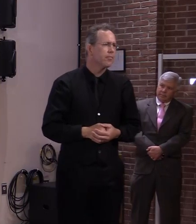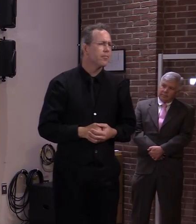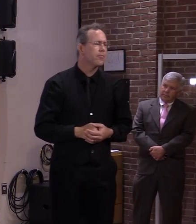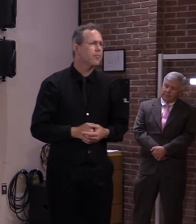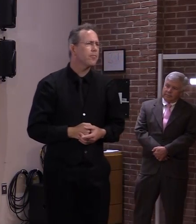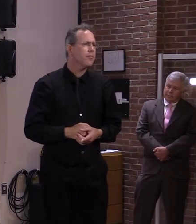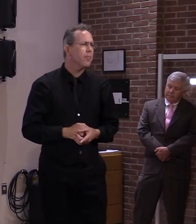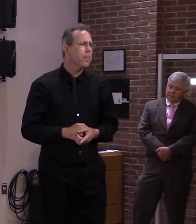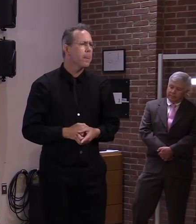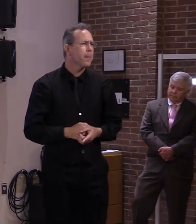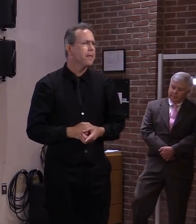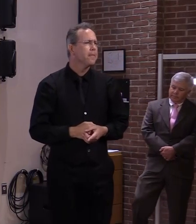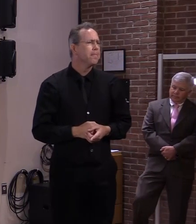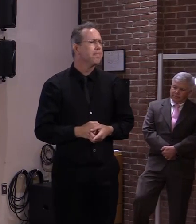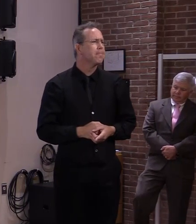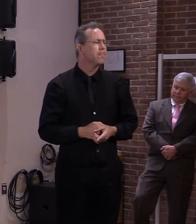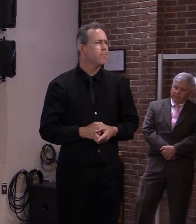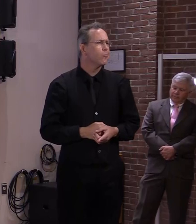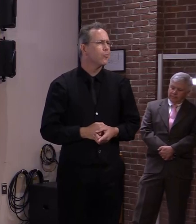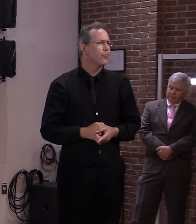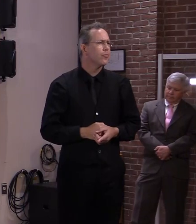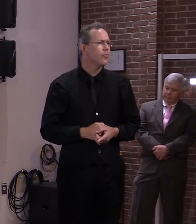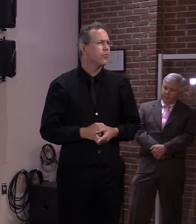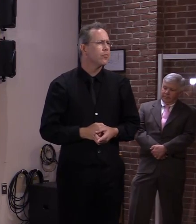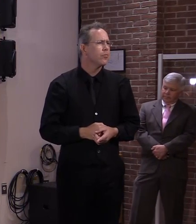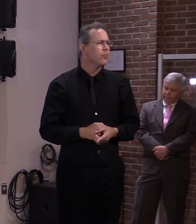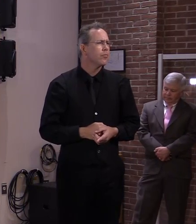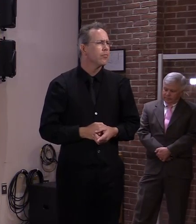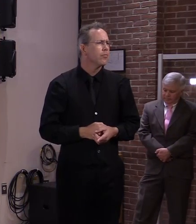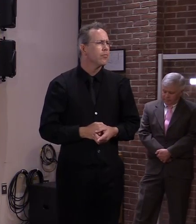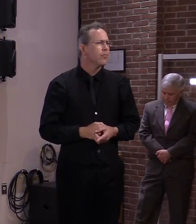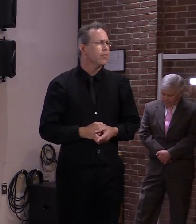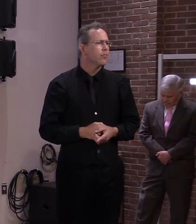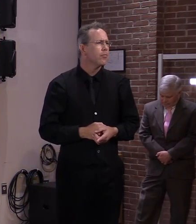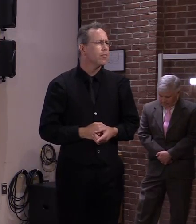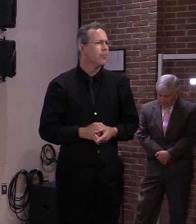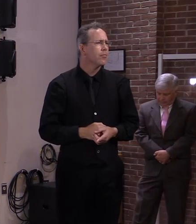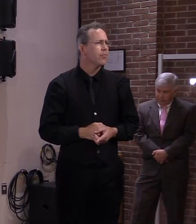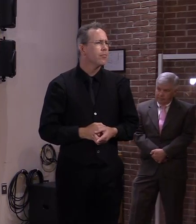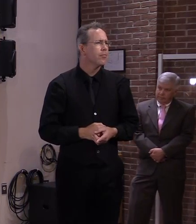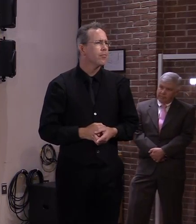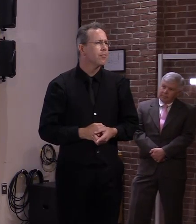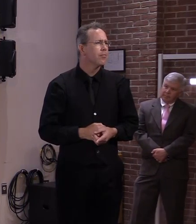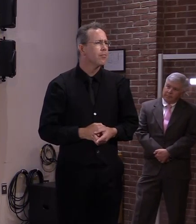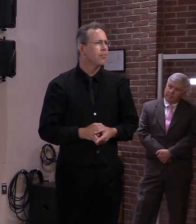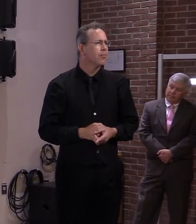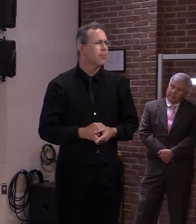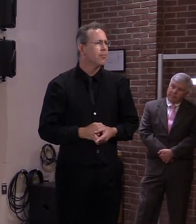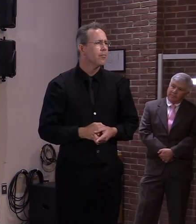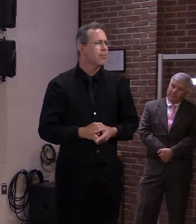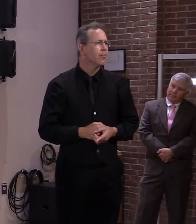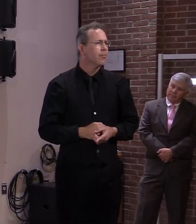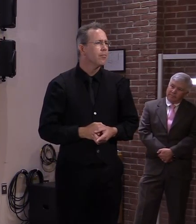you think vermonters went and got the vaccine and really stepped up before the july 4th deadline